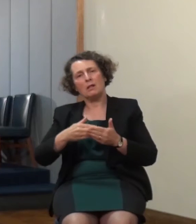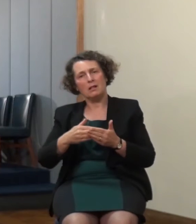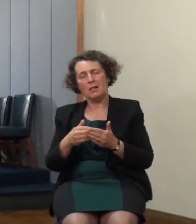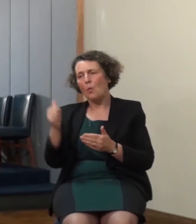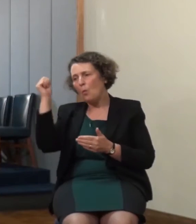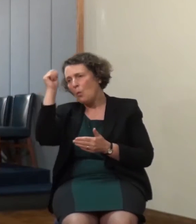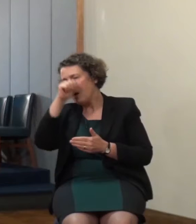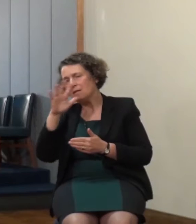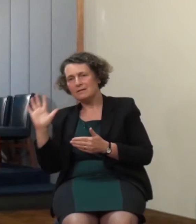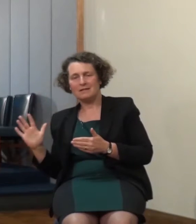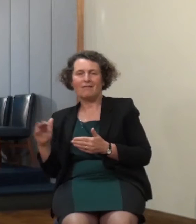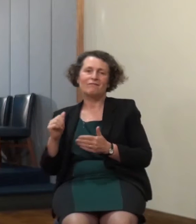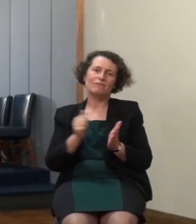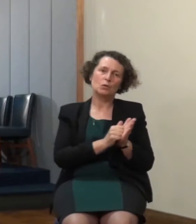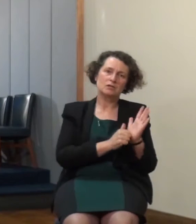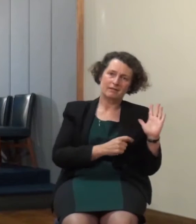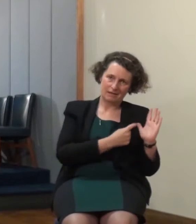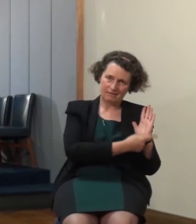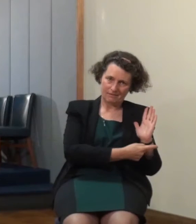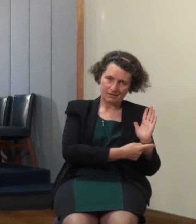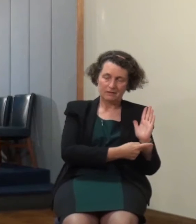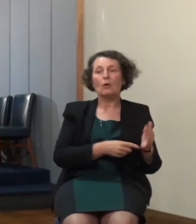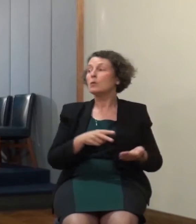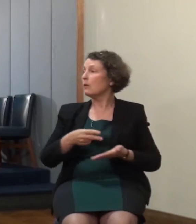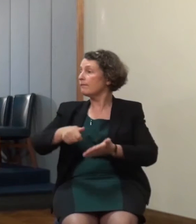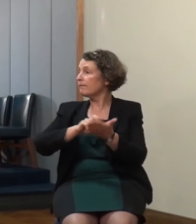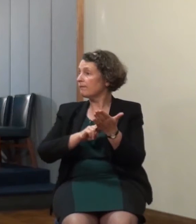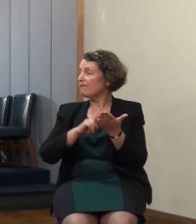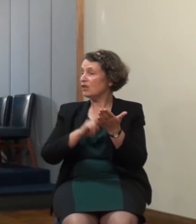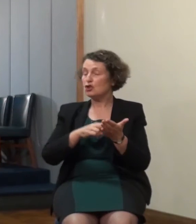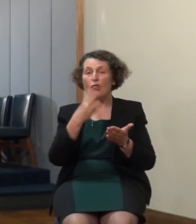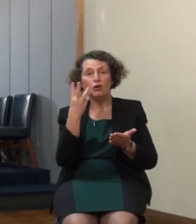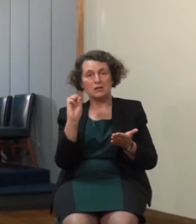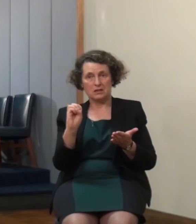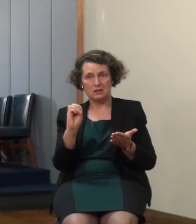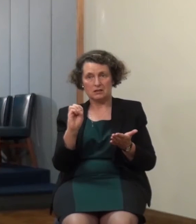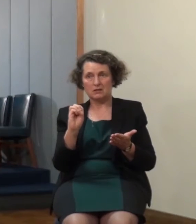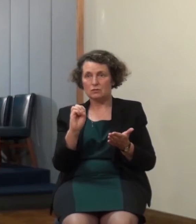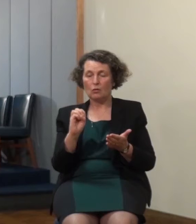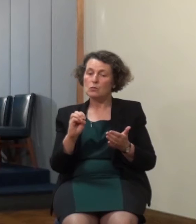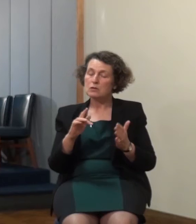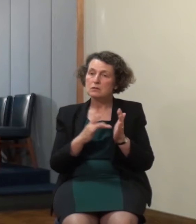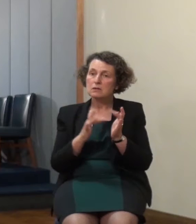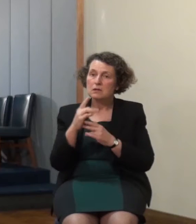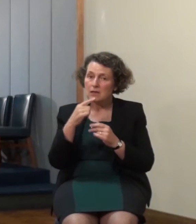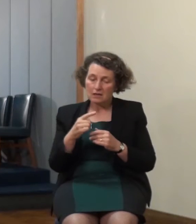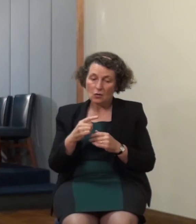virgins verse 13 watch therefore for ye know neither the day nor the hour wherein